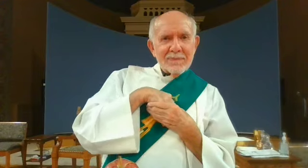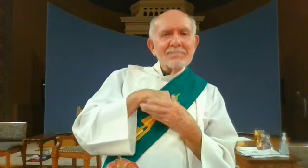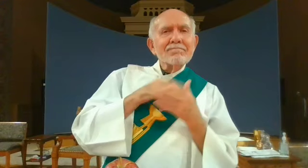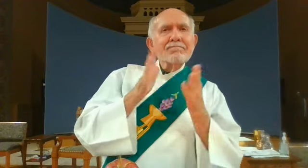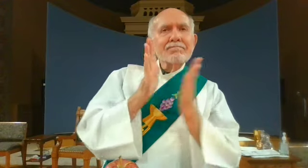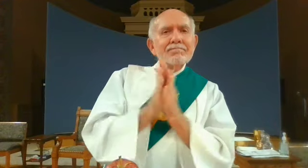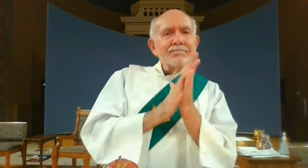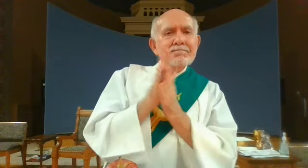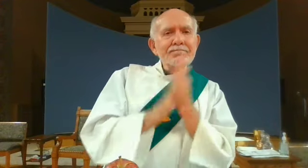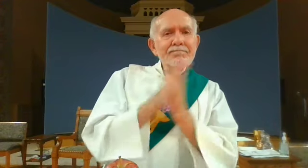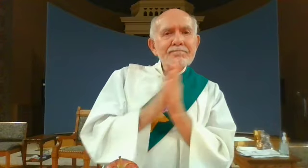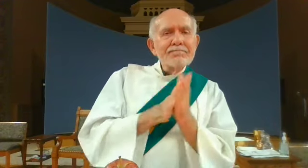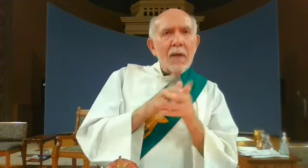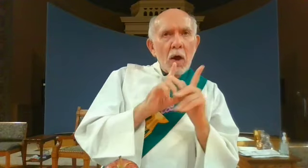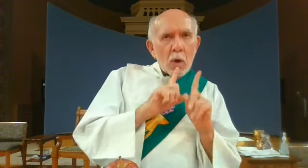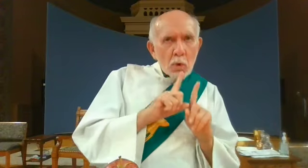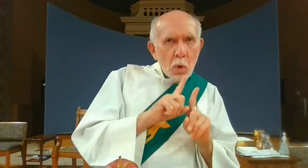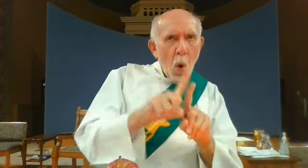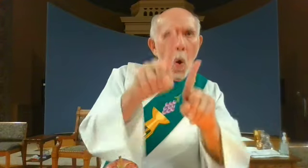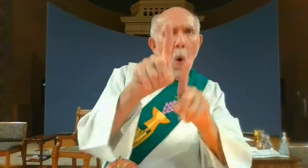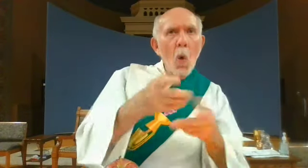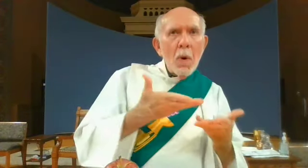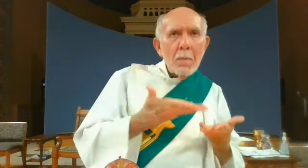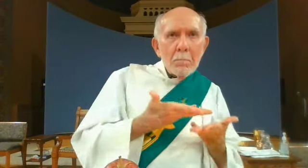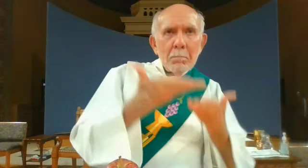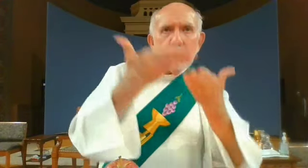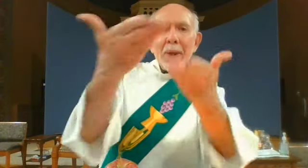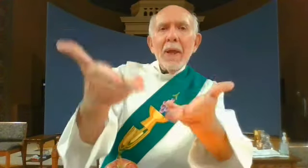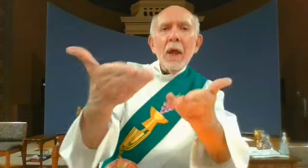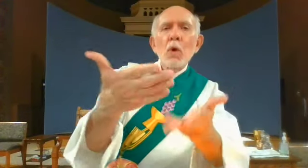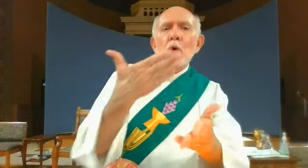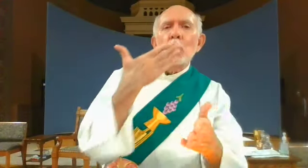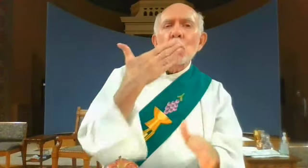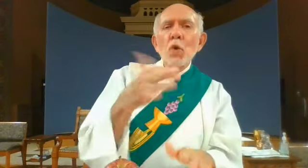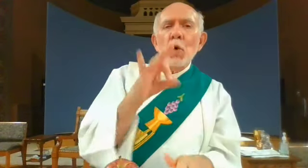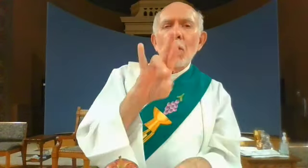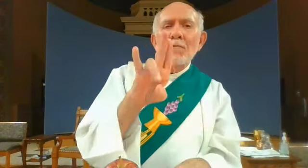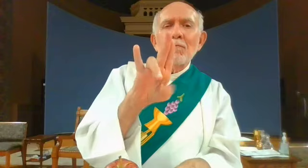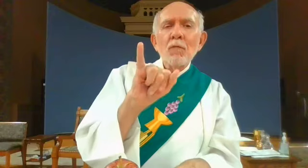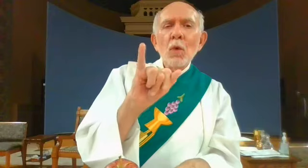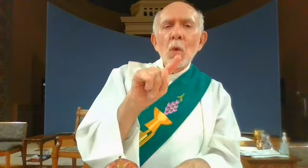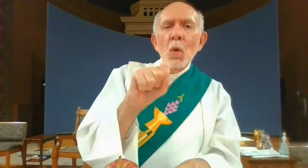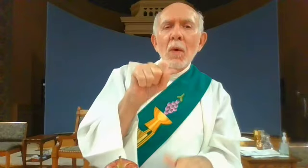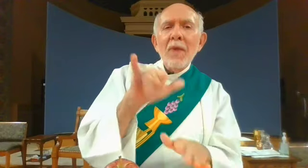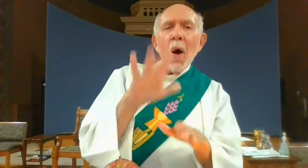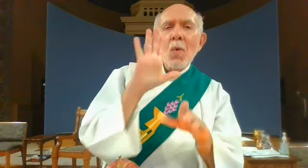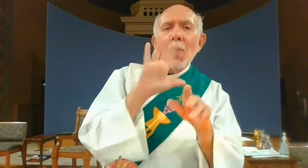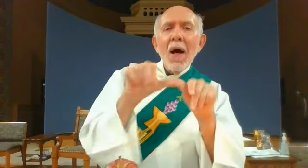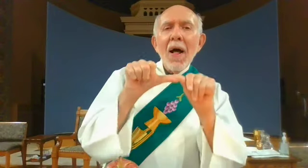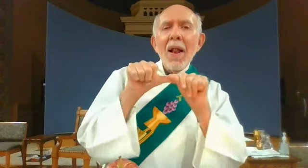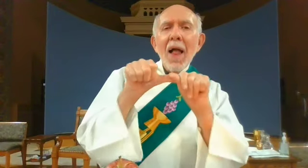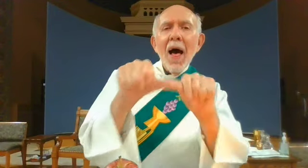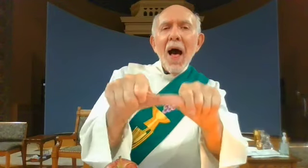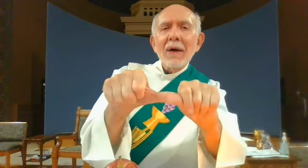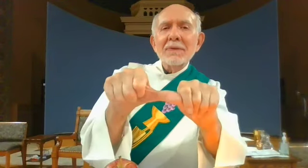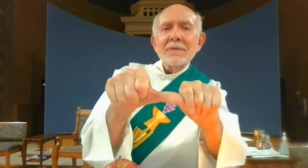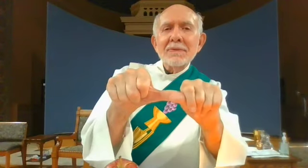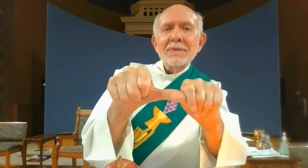and it motivates us to go into the world and bear fruit that will